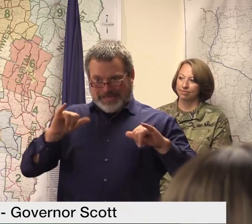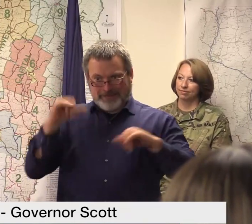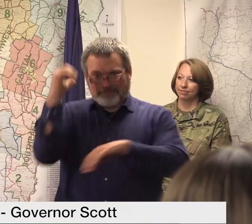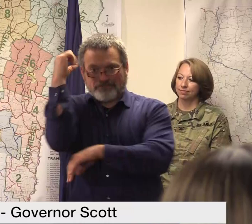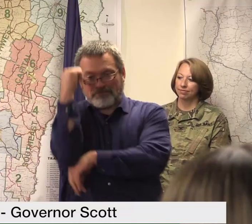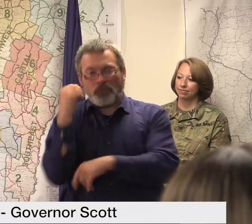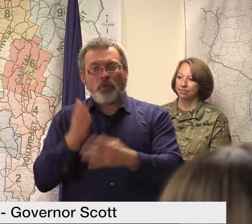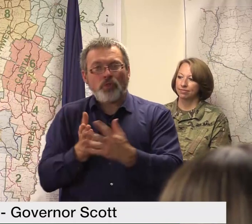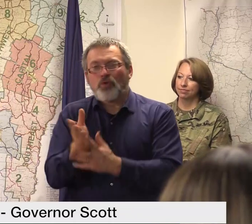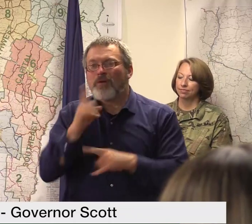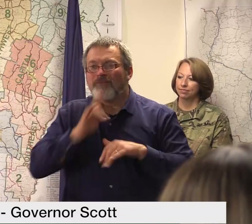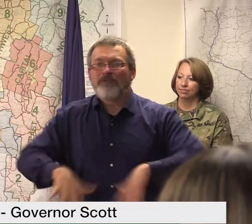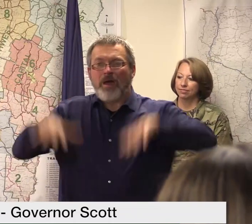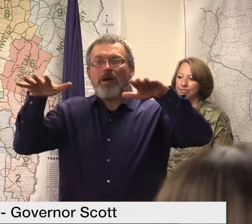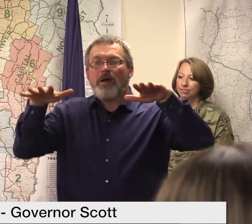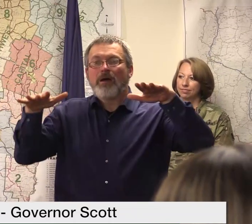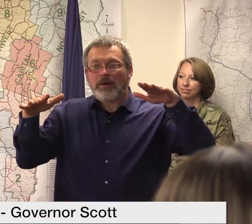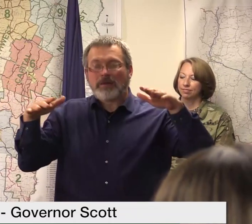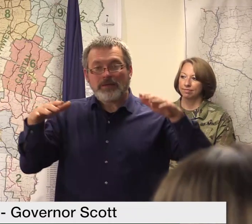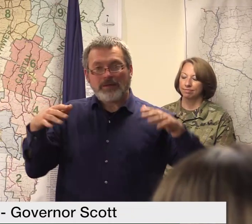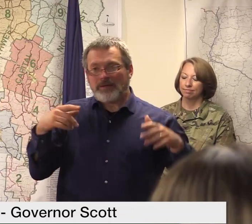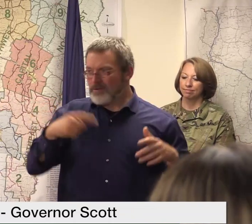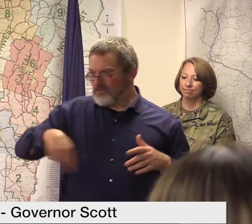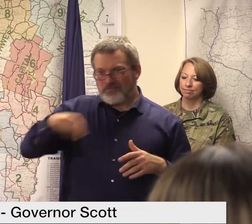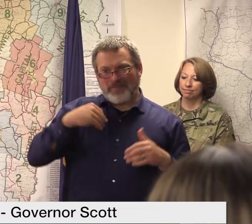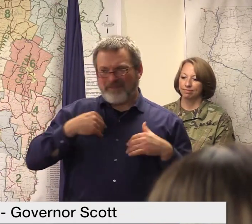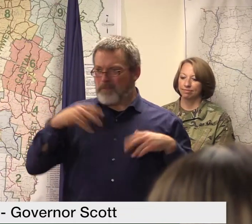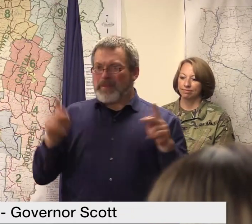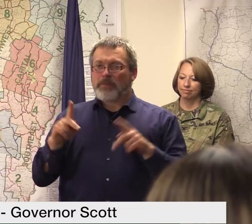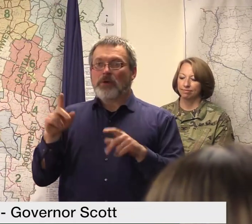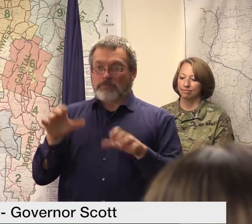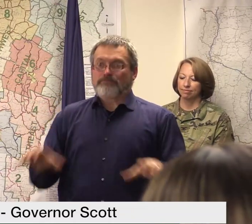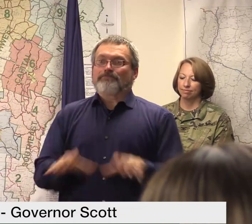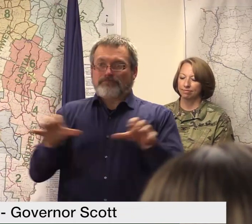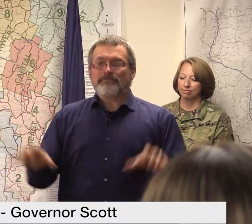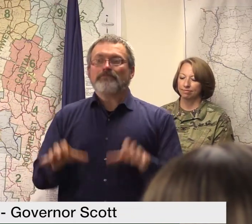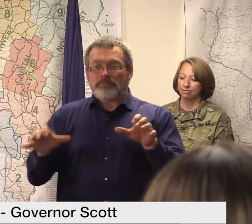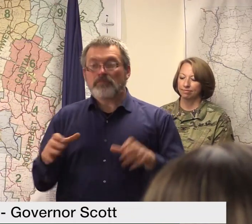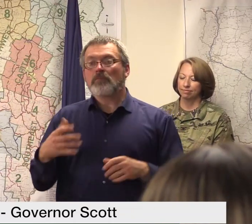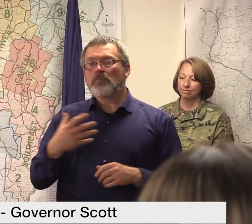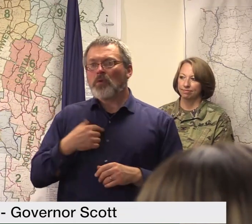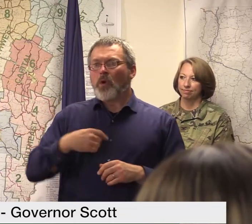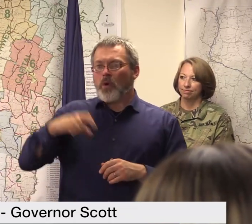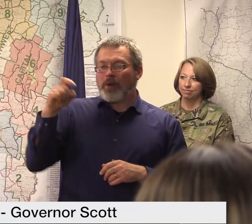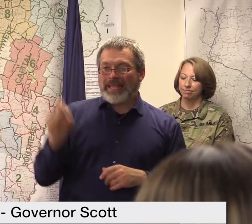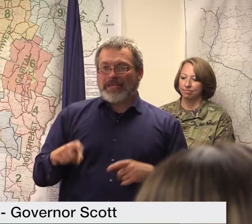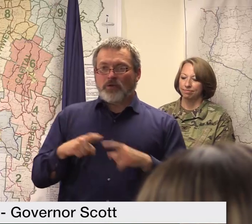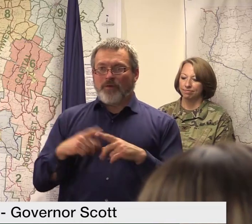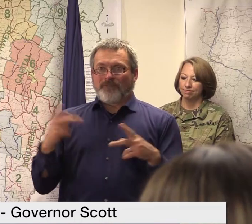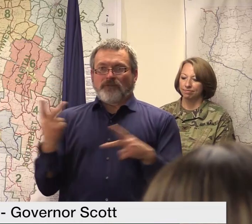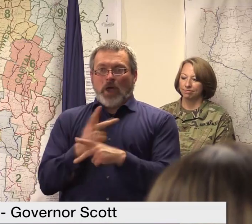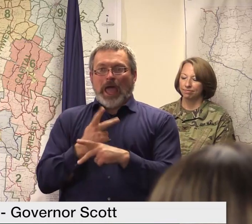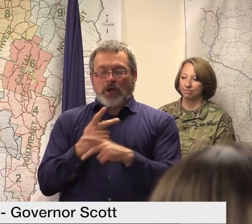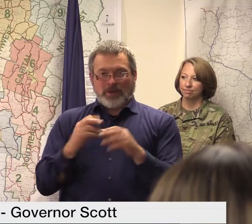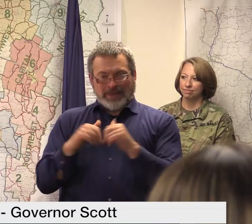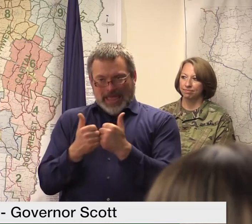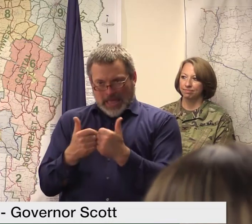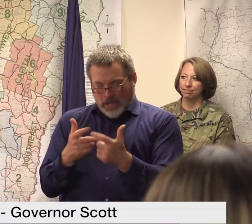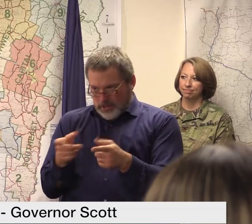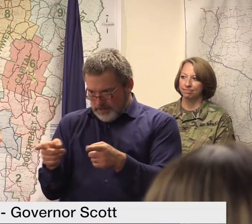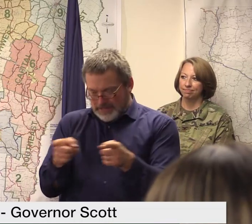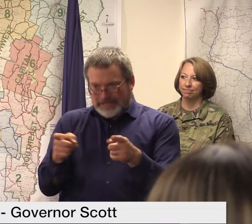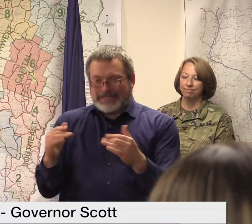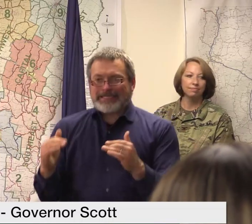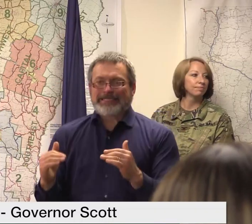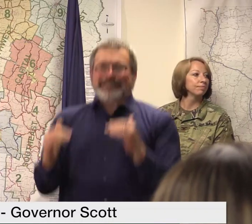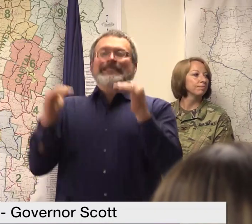time we're doing that we need really that resilience the hardening the mitigation steps in order to accomplish that